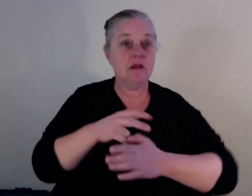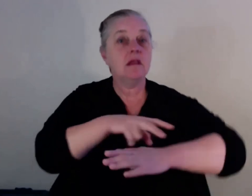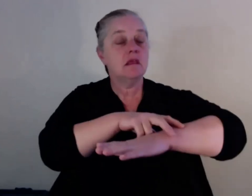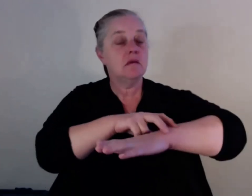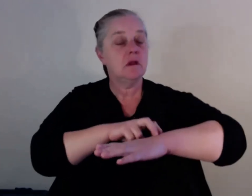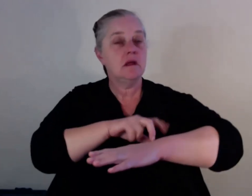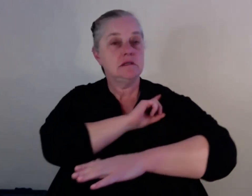uh,